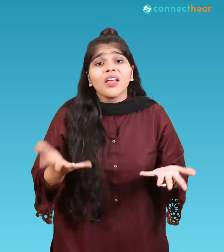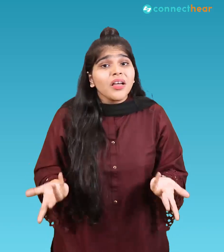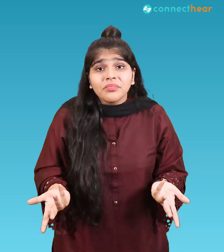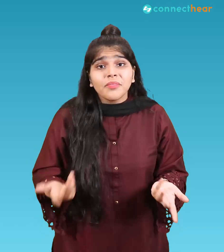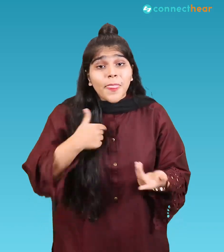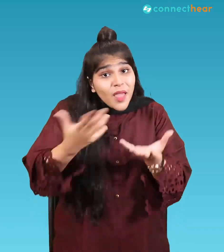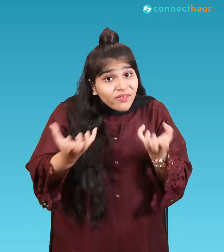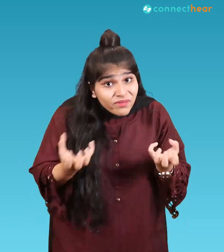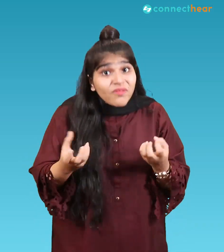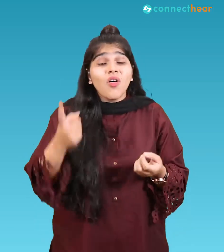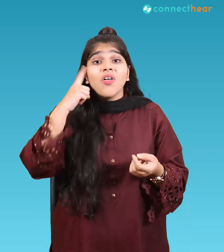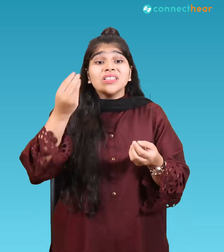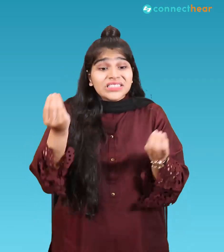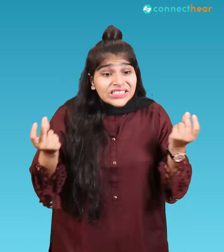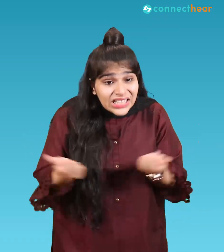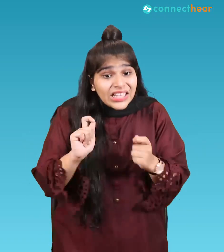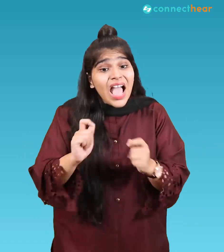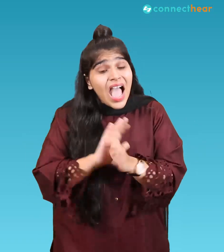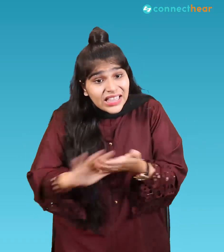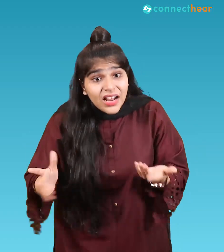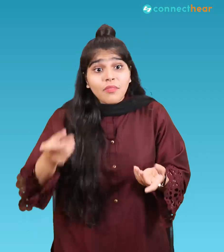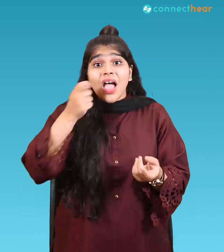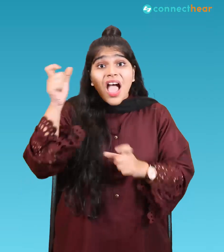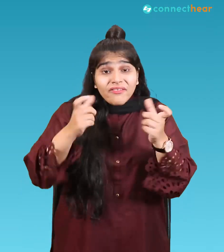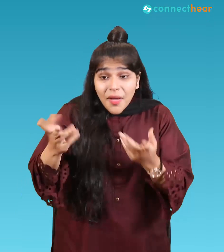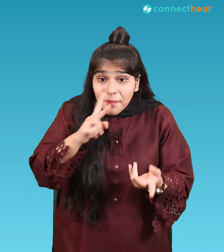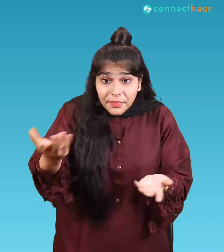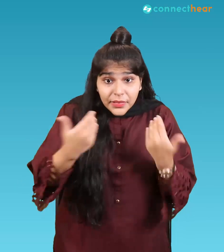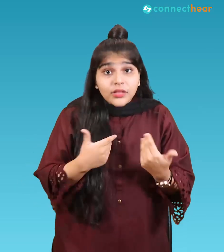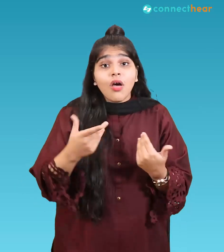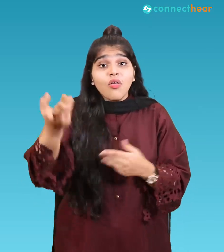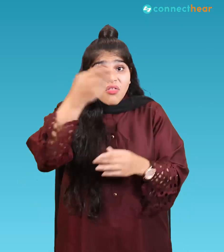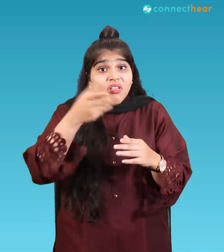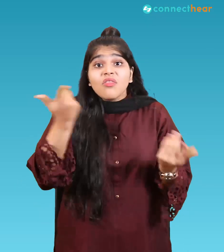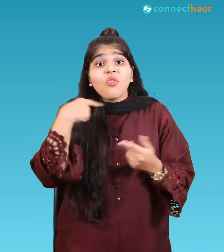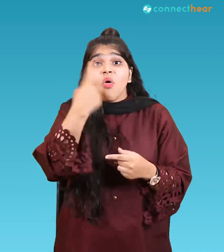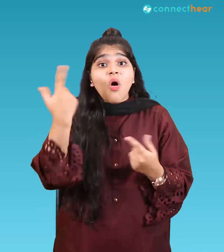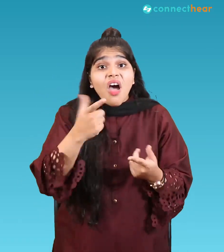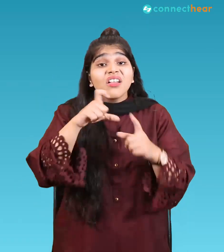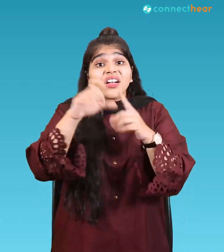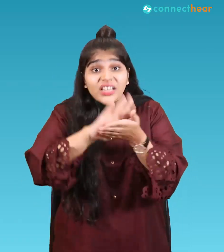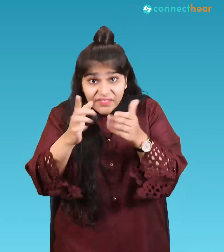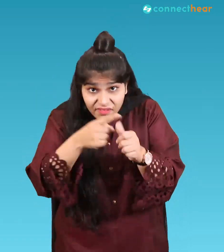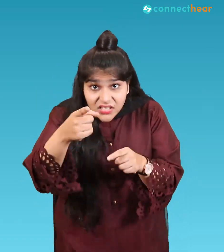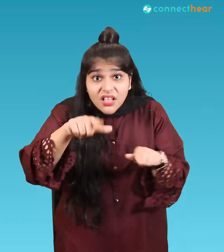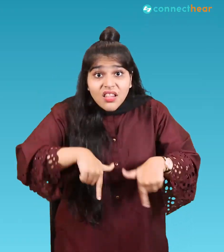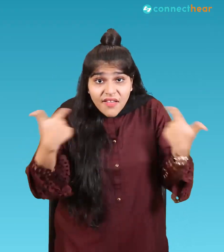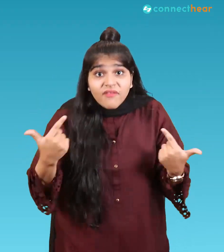until the people come out and tell us so people who live in defense or in the Clifton area if you're